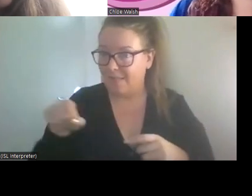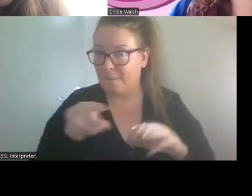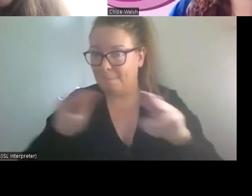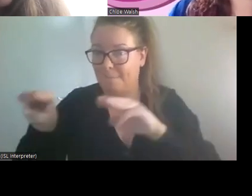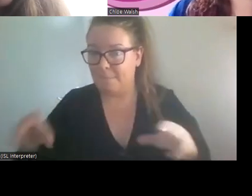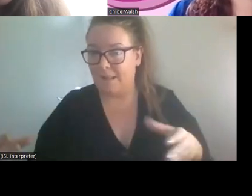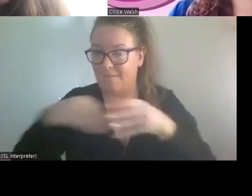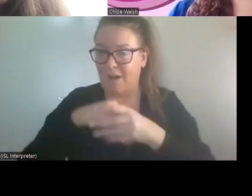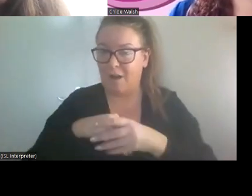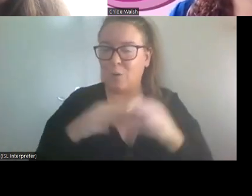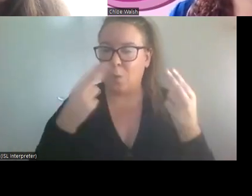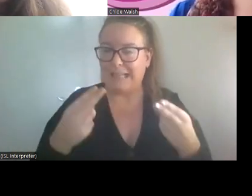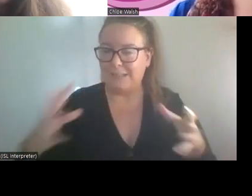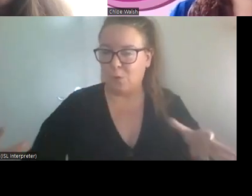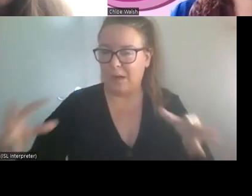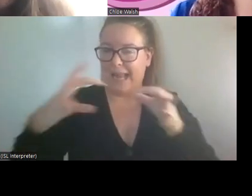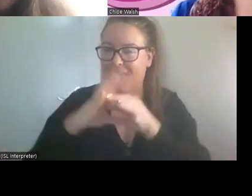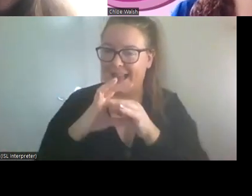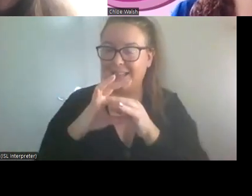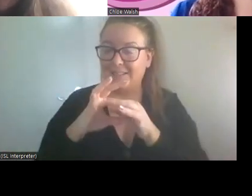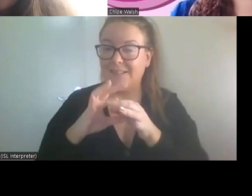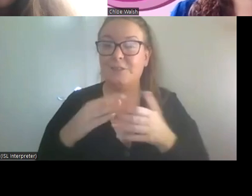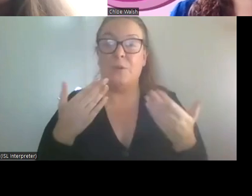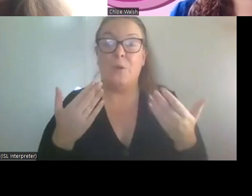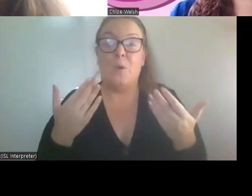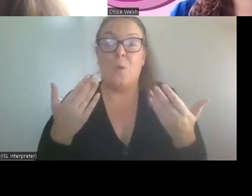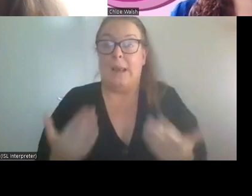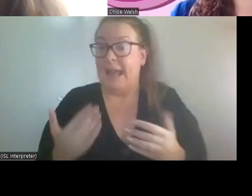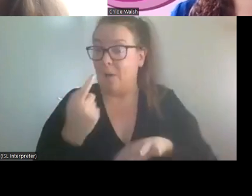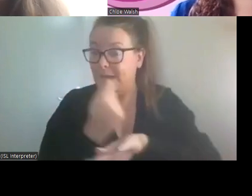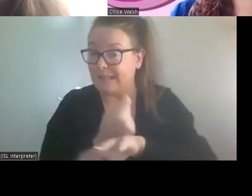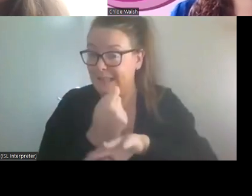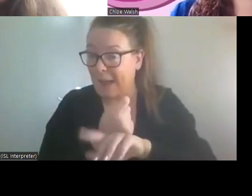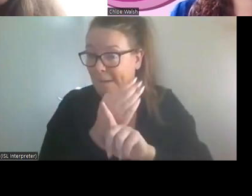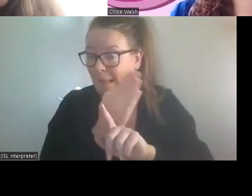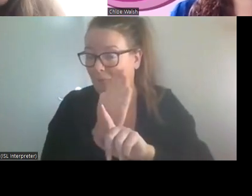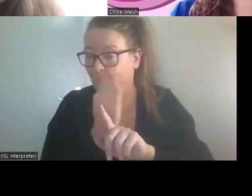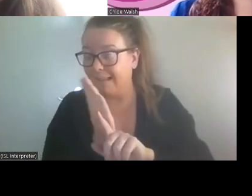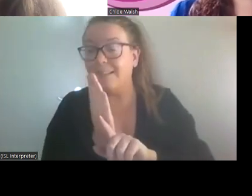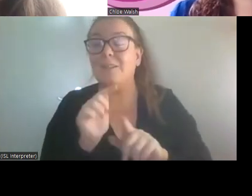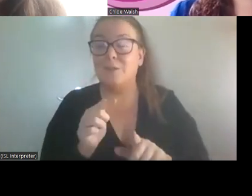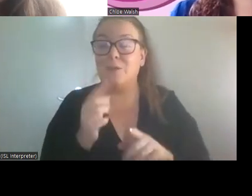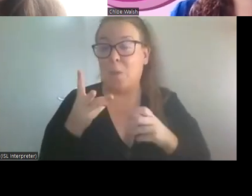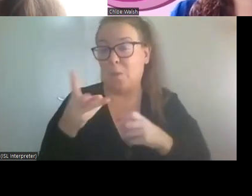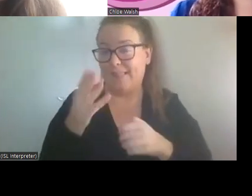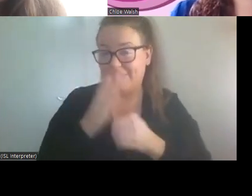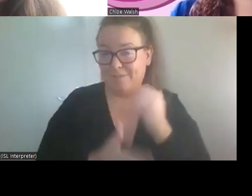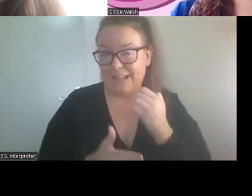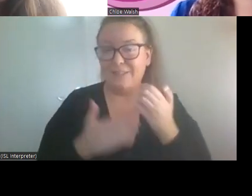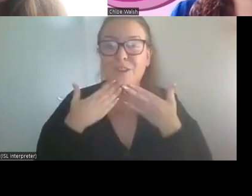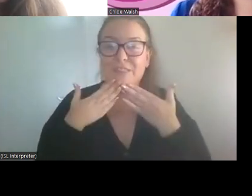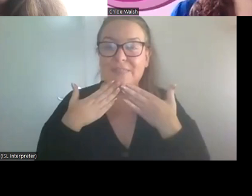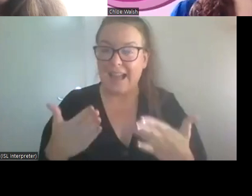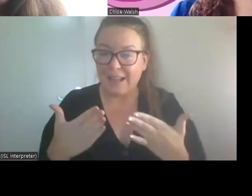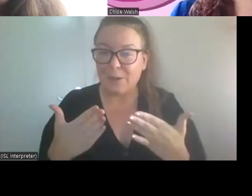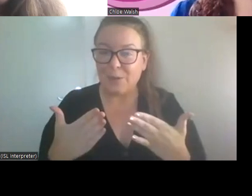we have just gone over our time here. We were due to finish at one o'clock, so I'm going to wrap up proceedings. Thank you, firstly,